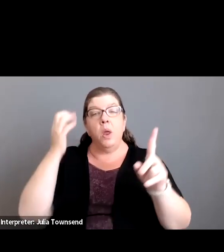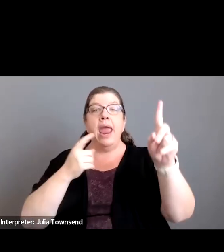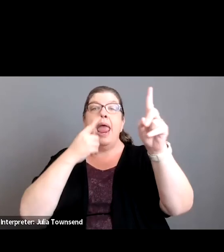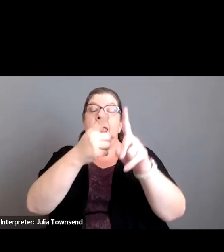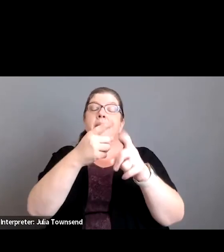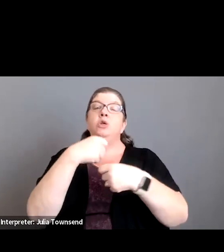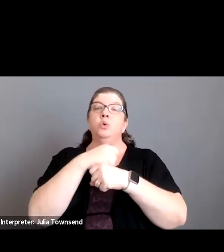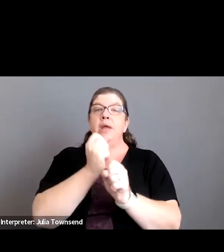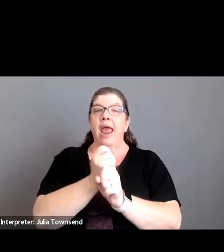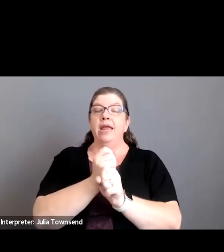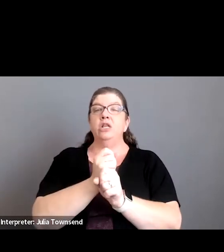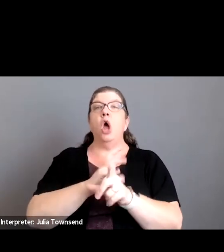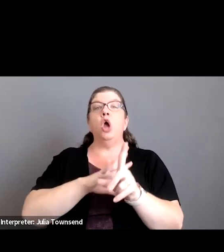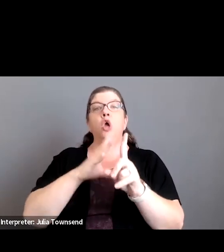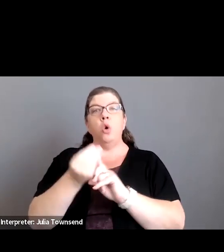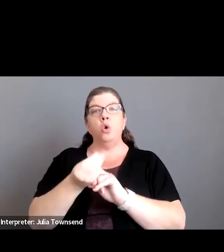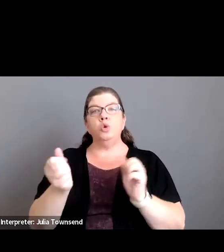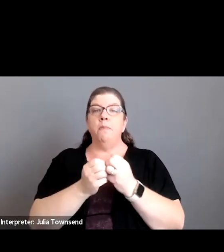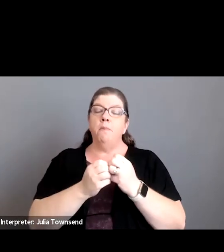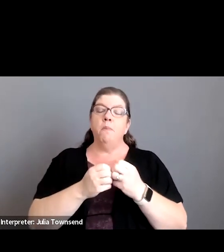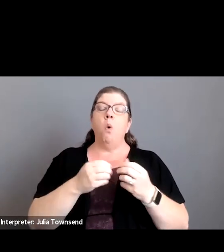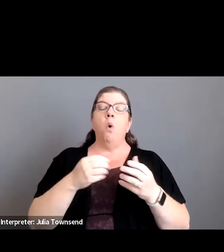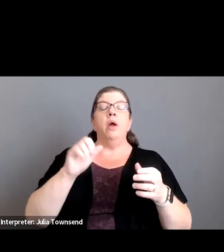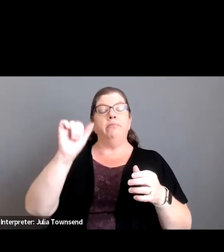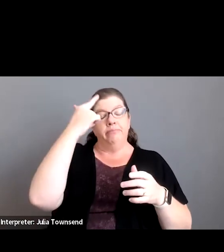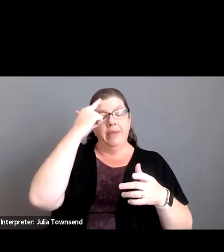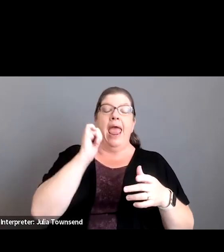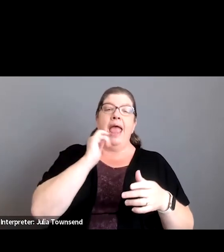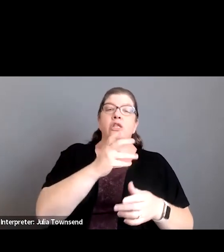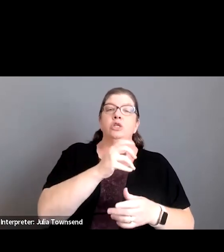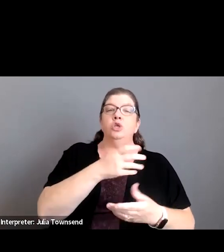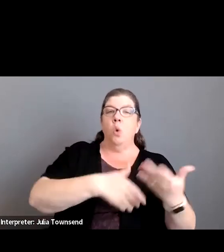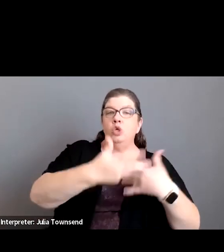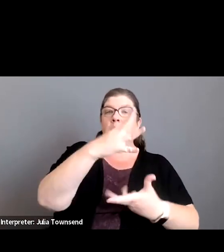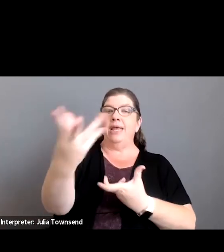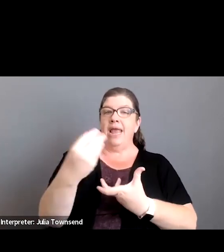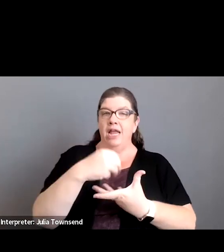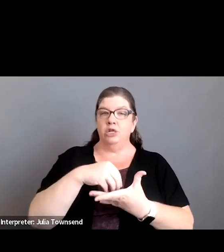civic and social engagement amongst the student body thank you